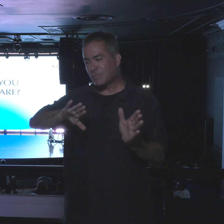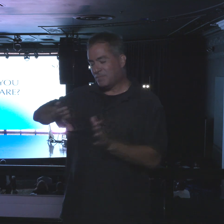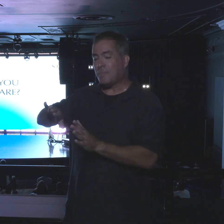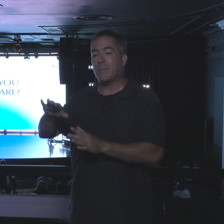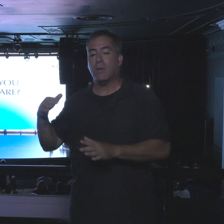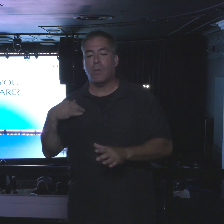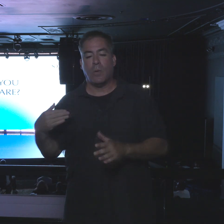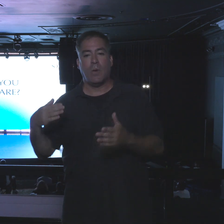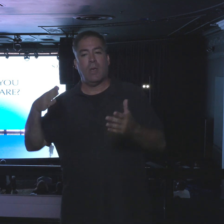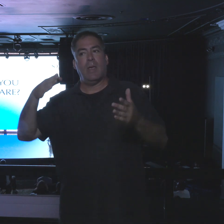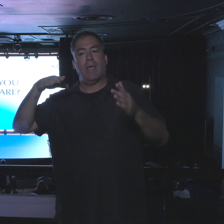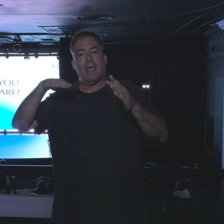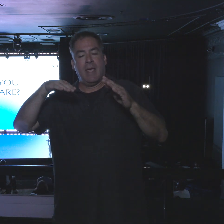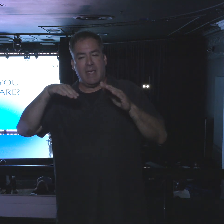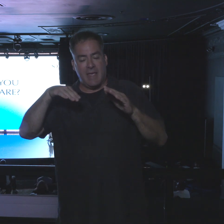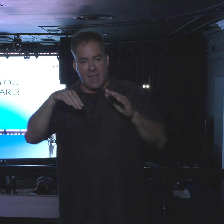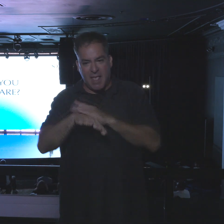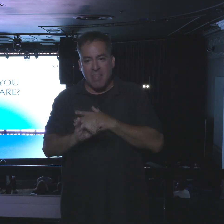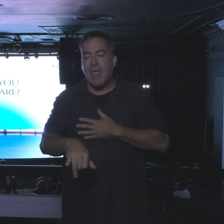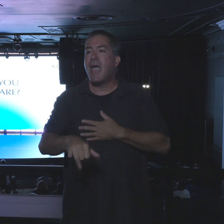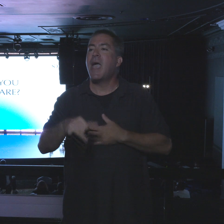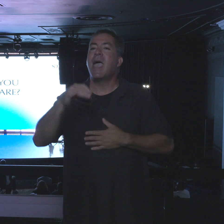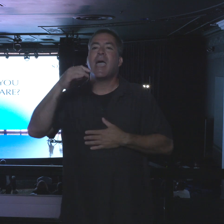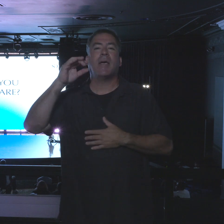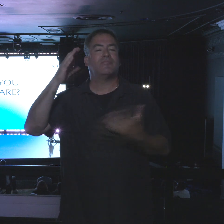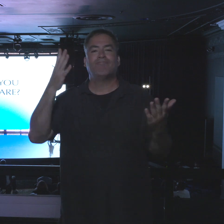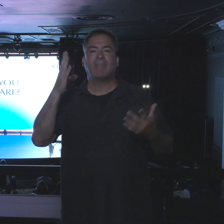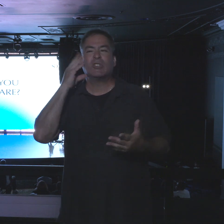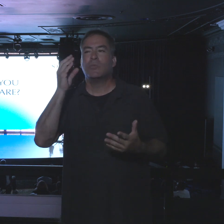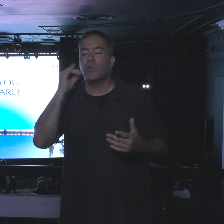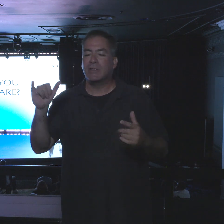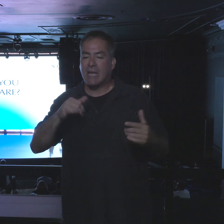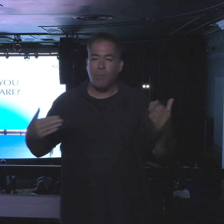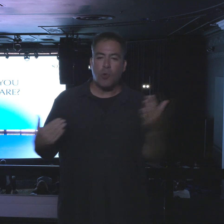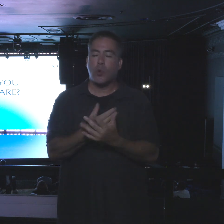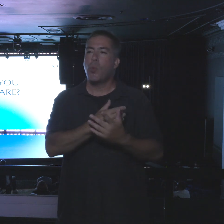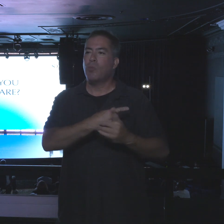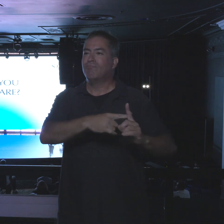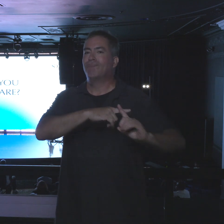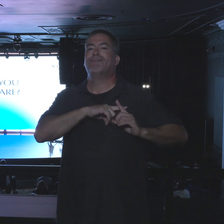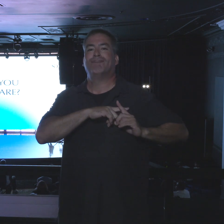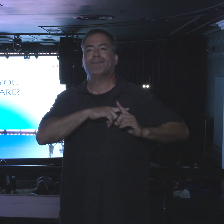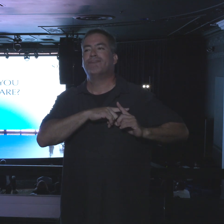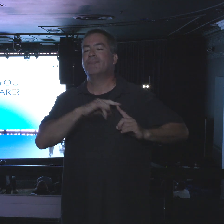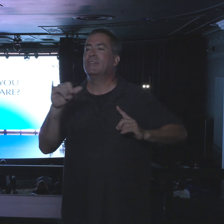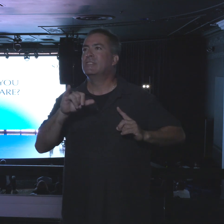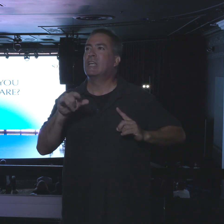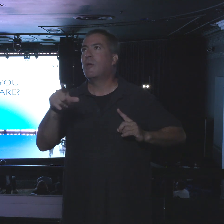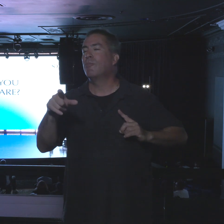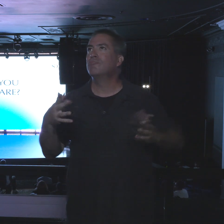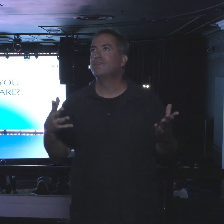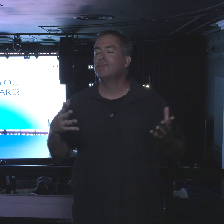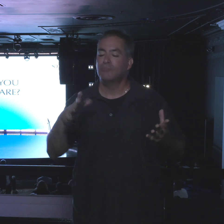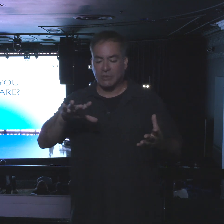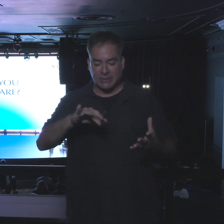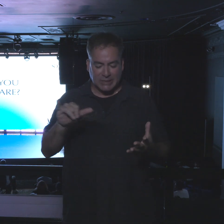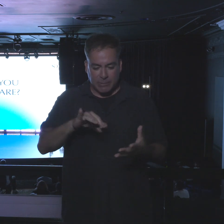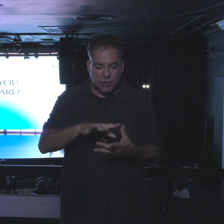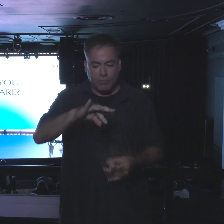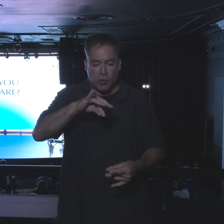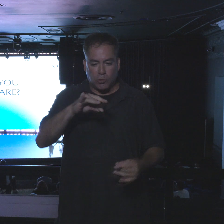experience, and it's like our spiritual gym. It's where we get our spiritual